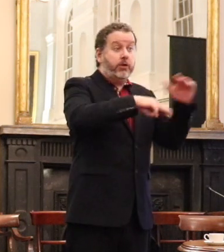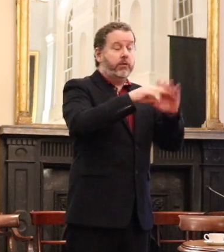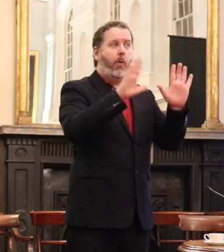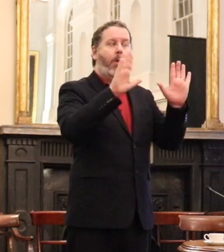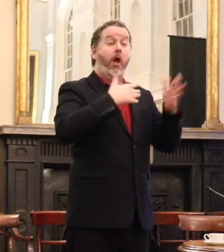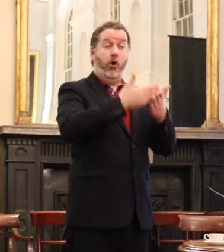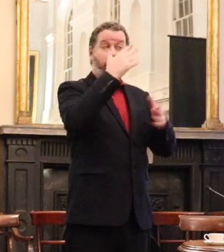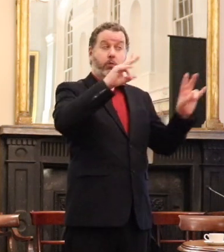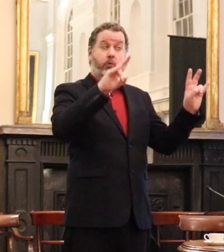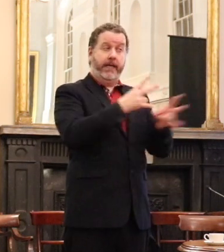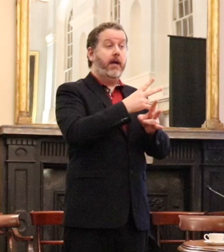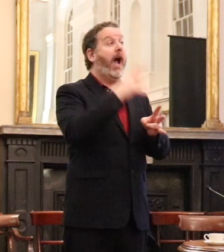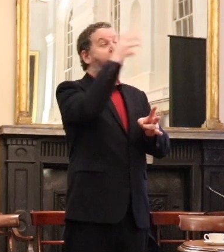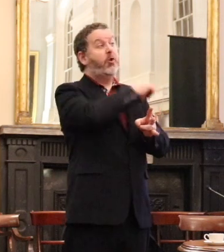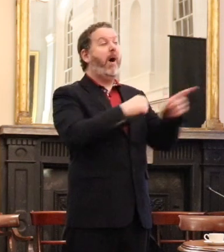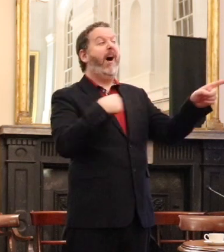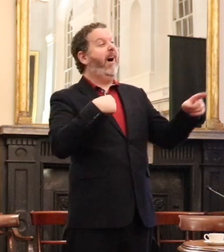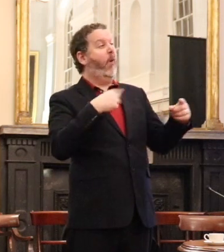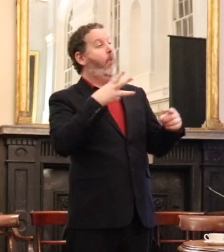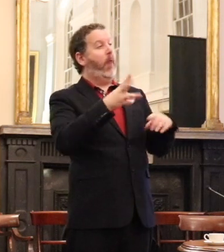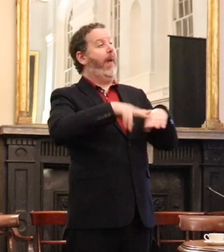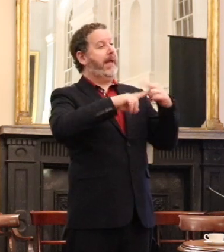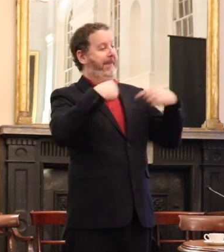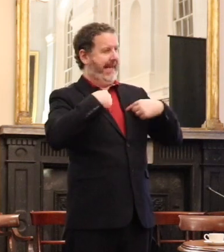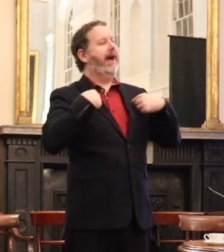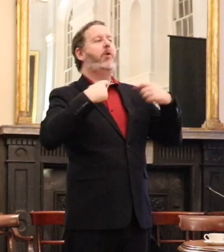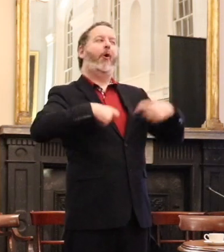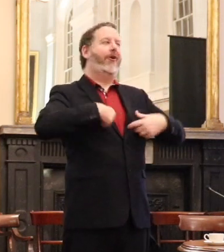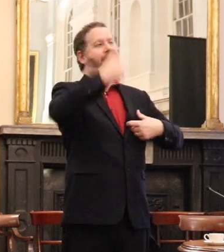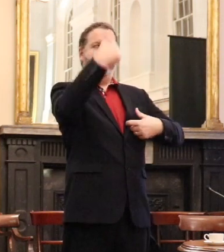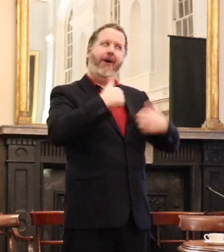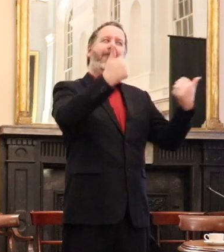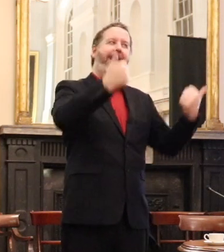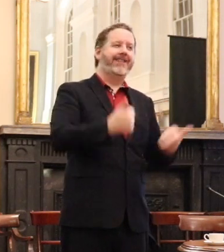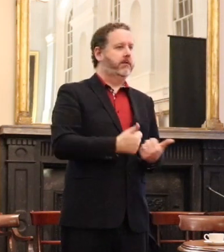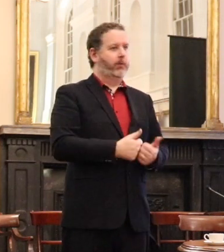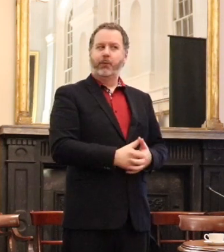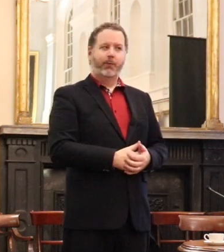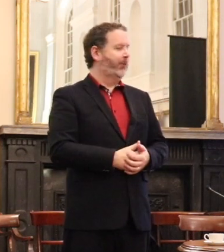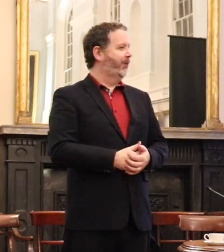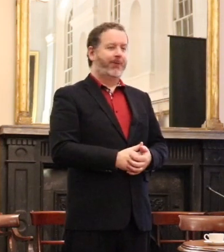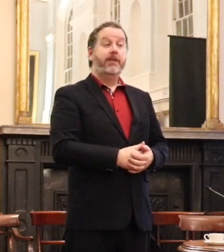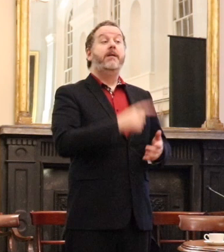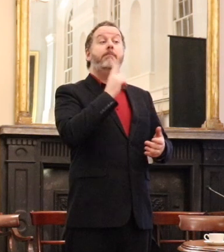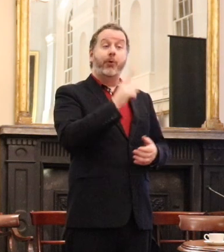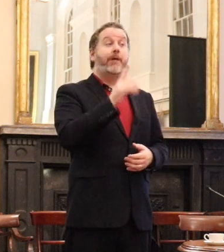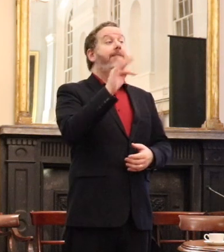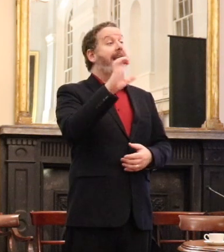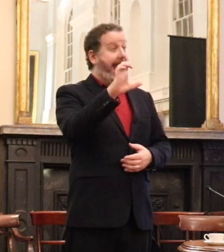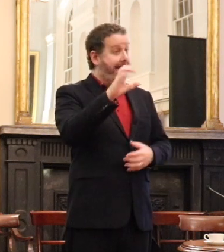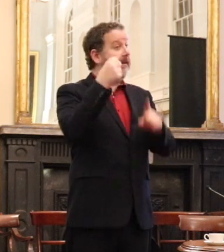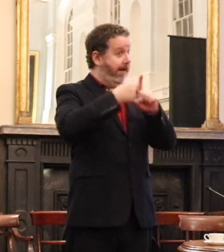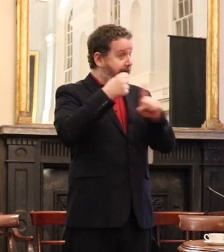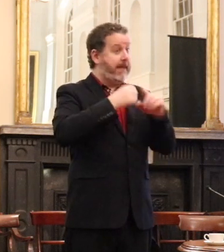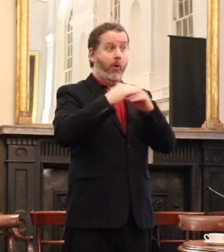assume that lawyers would be welcome any more. Any time. Thankfully, in fact, lobbying has